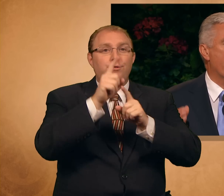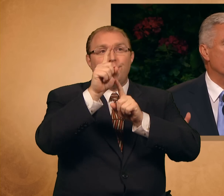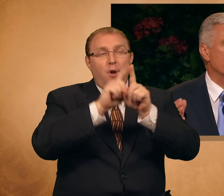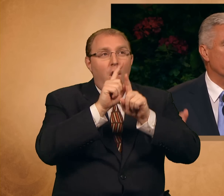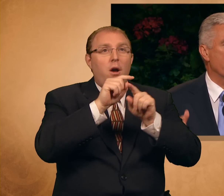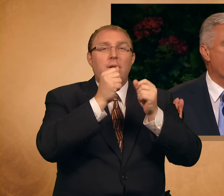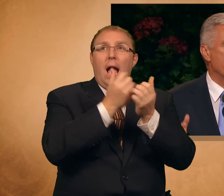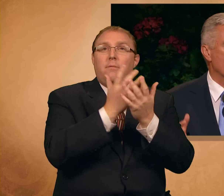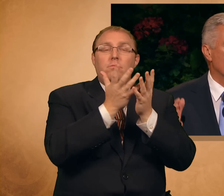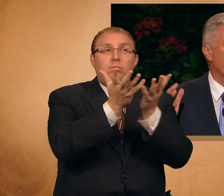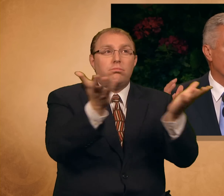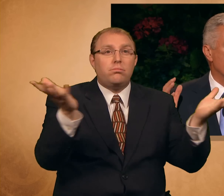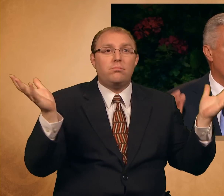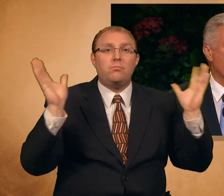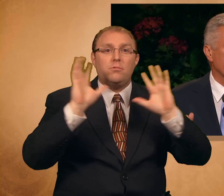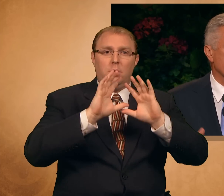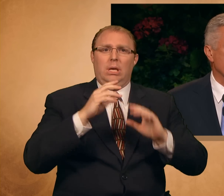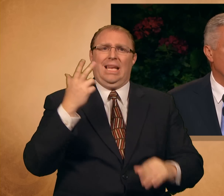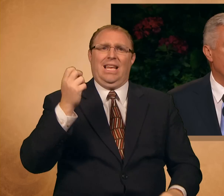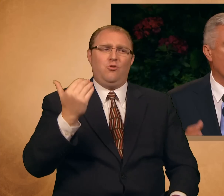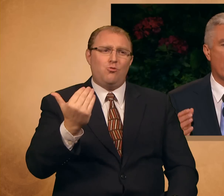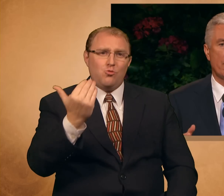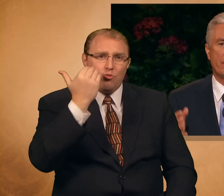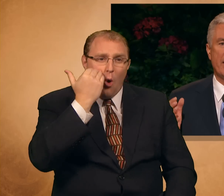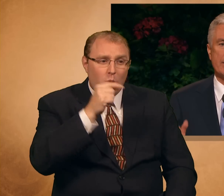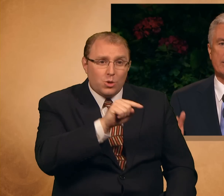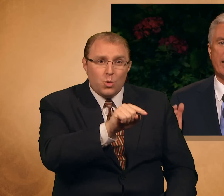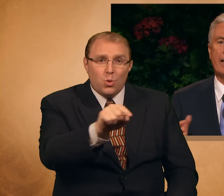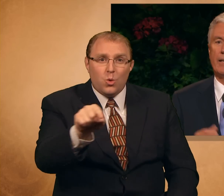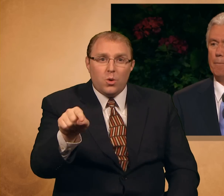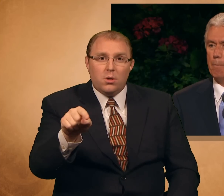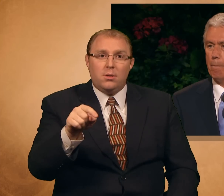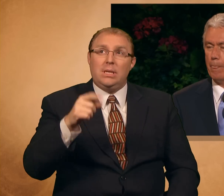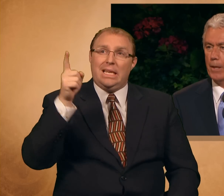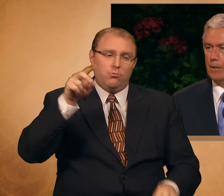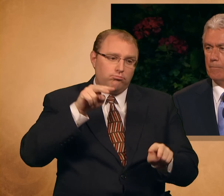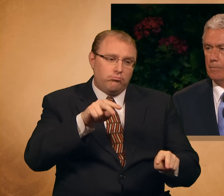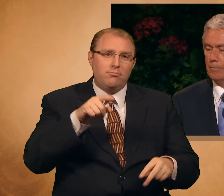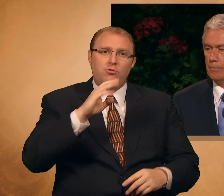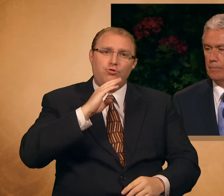you and your name. You are the daughters of His kingdom.